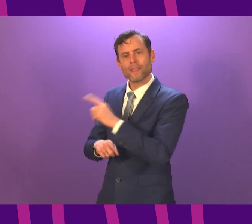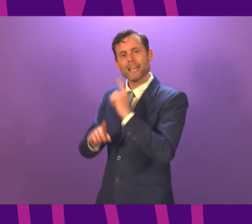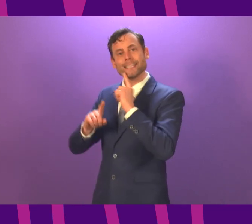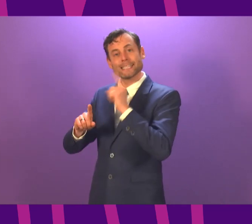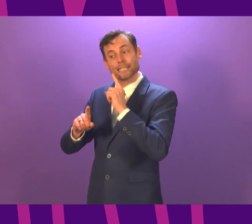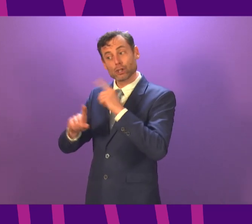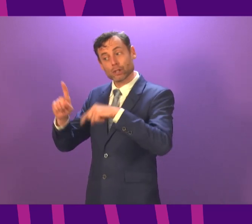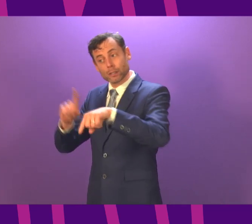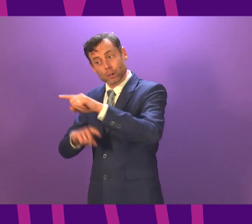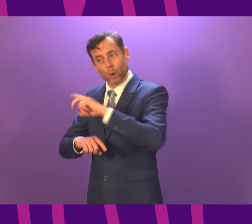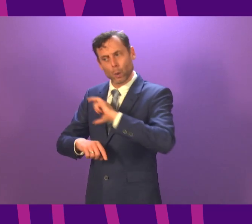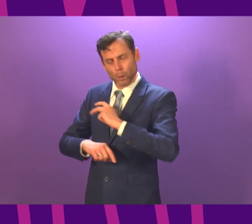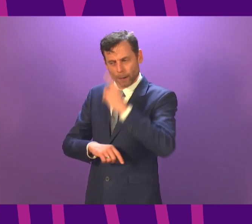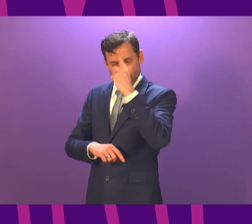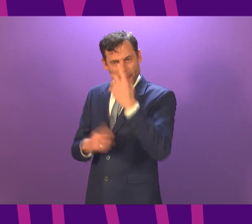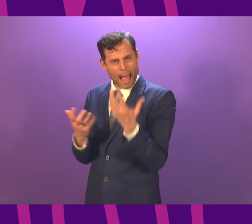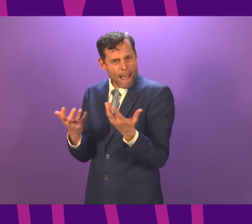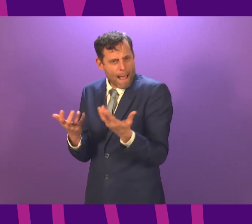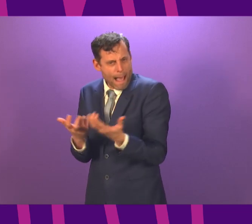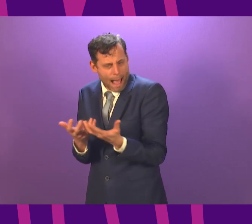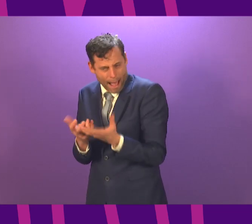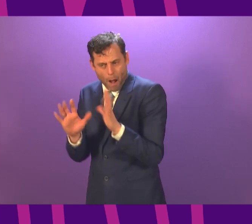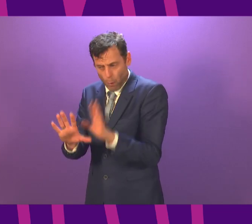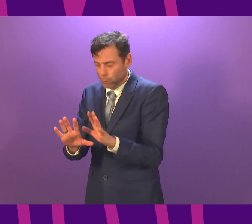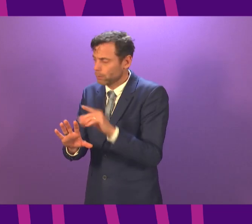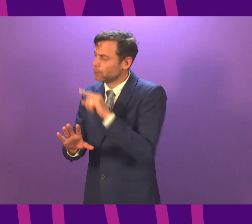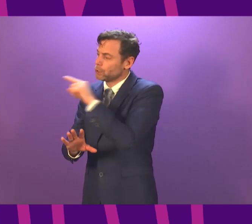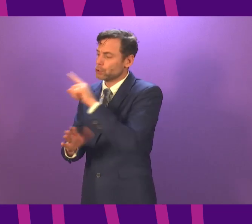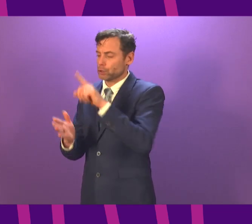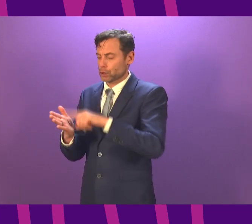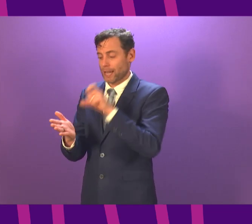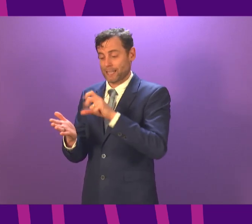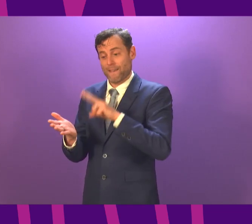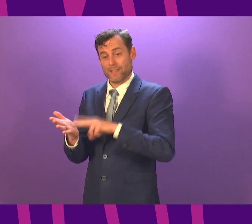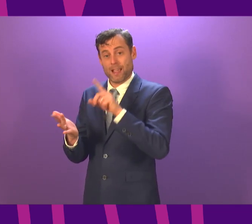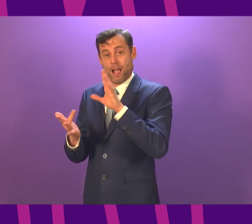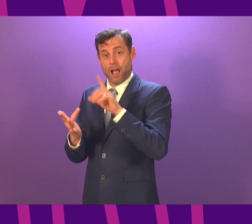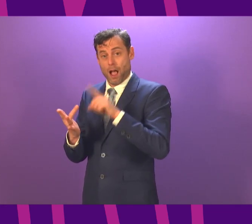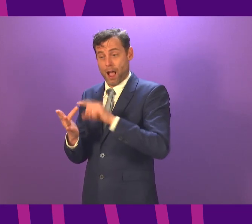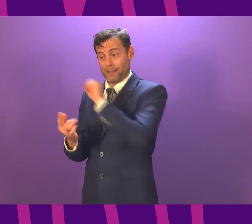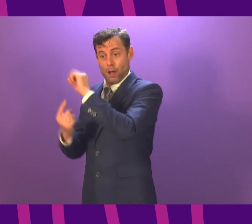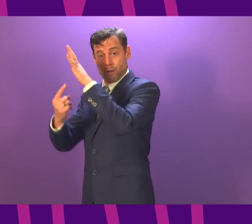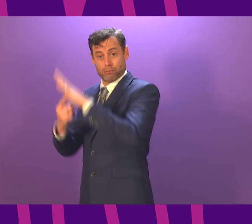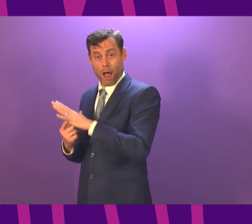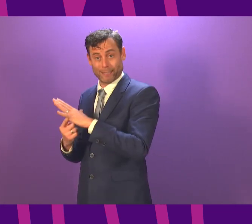workforce as well about how without compromising the JCVI prioritization list which is there for very good